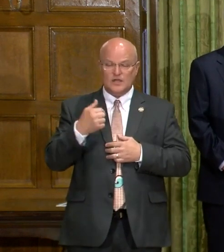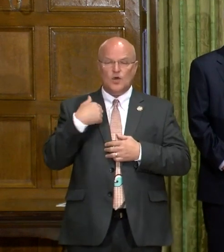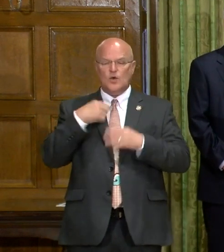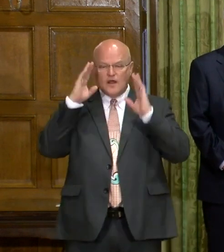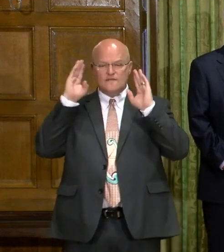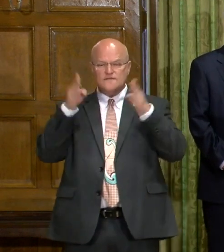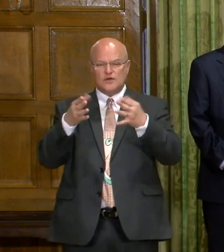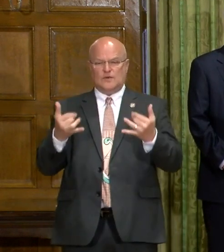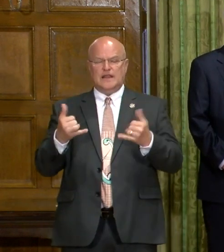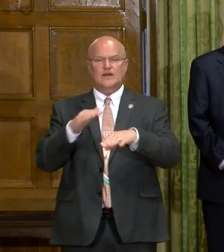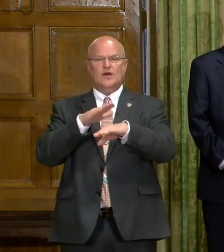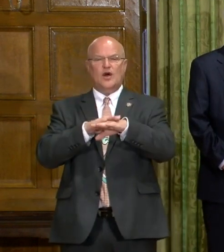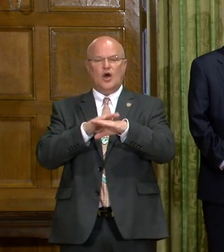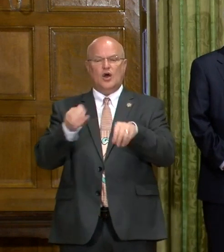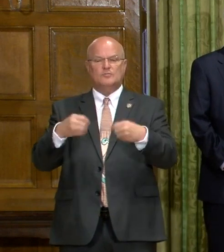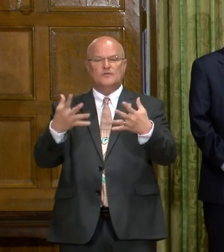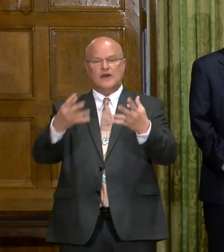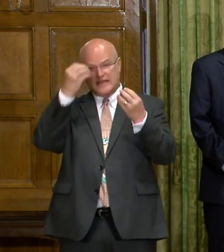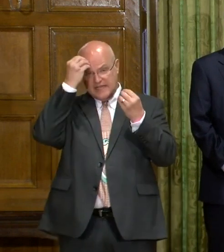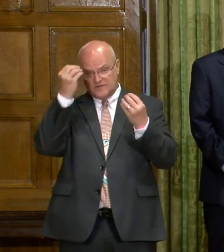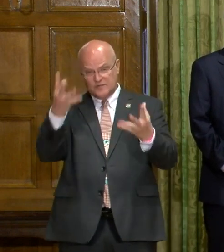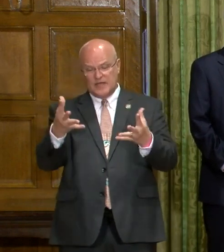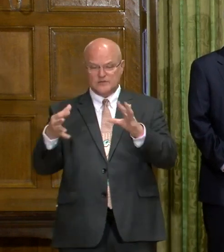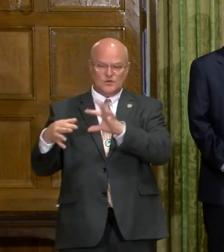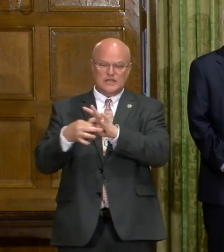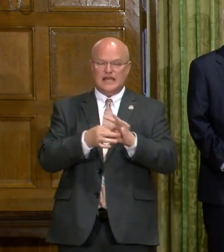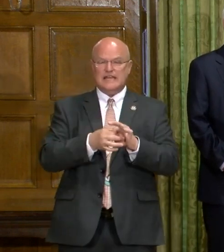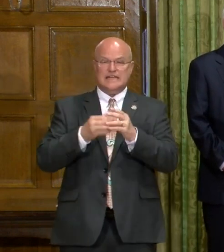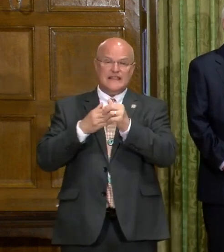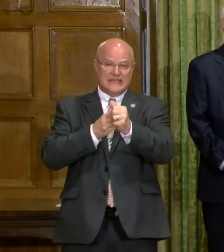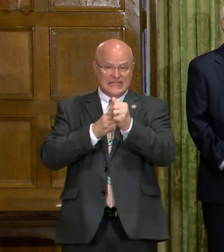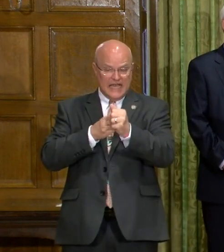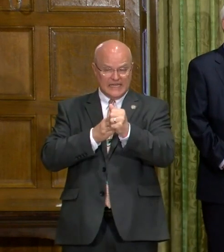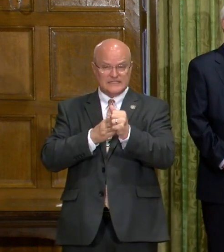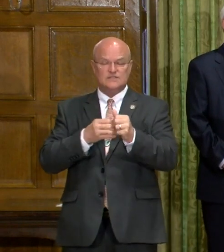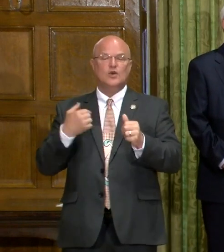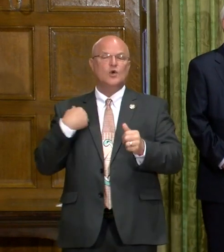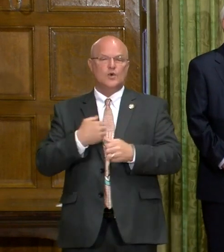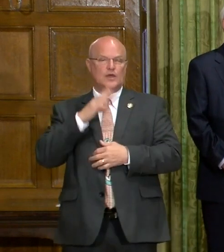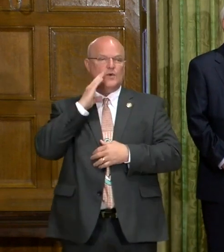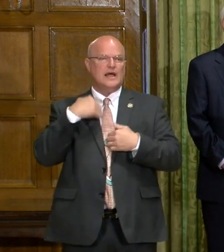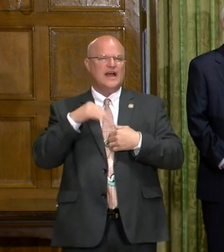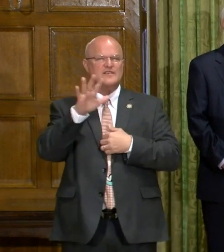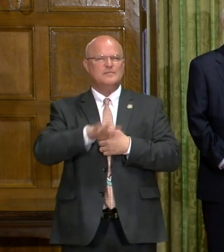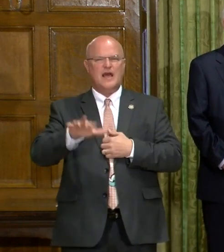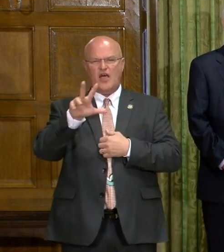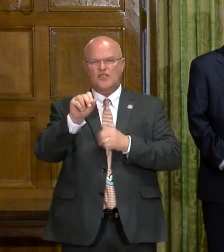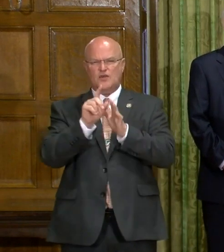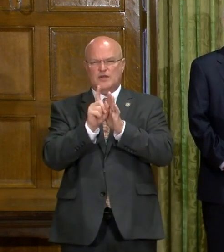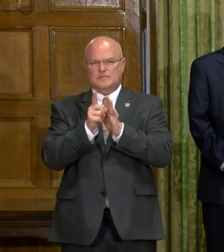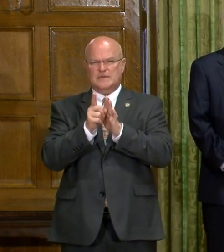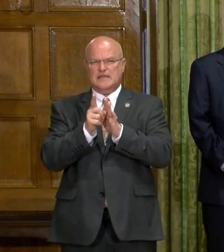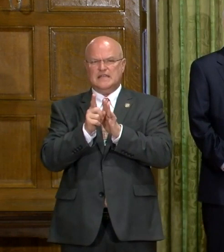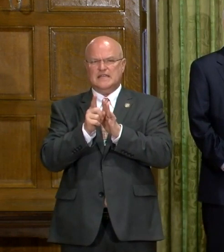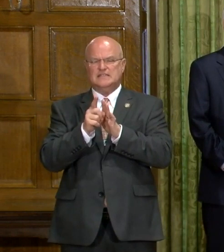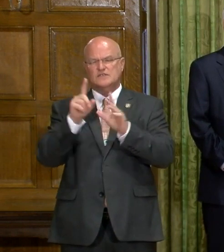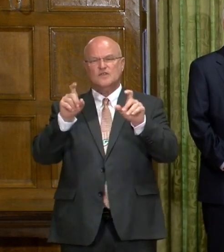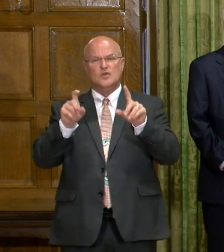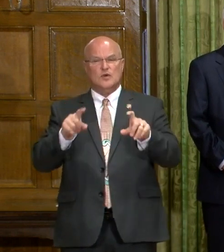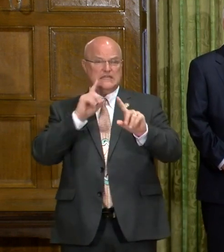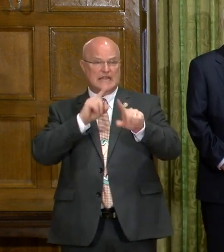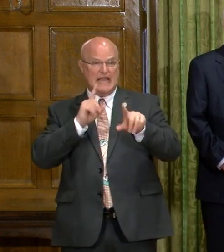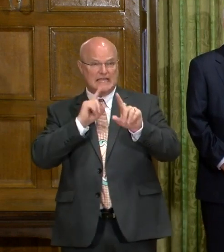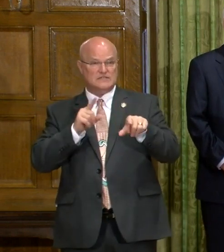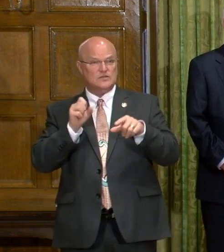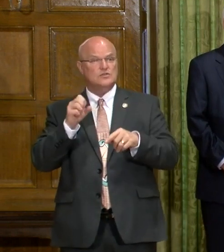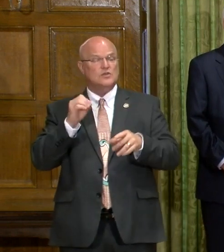are focusing only on providing information related to the guidance. We are going to have about 30 minutes for question